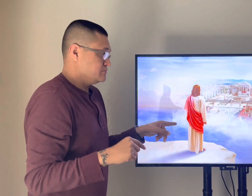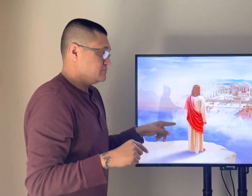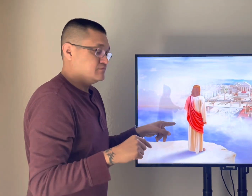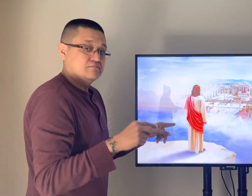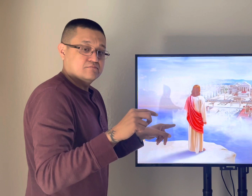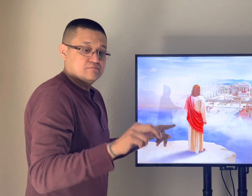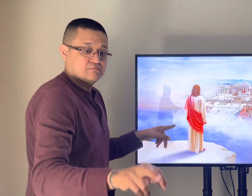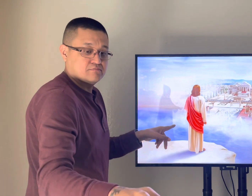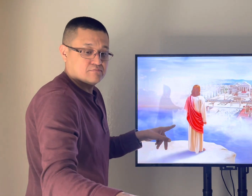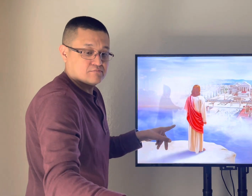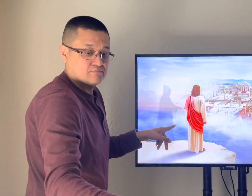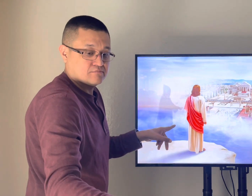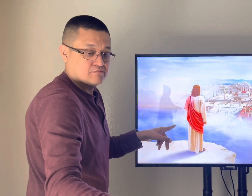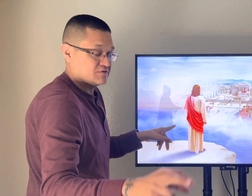okay so the next verse